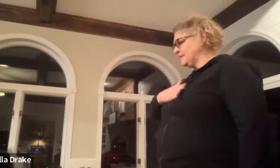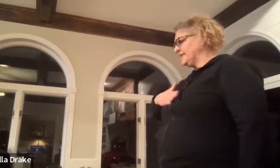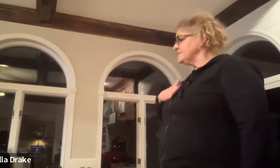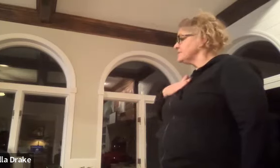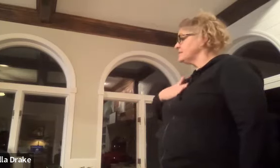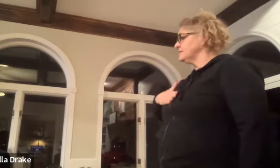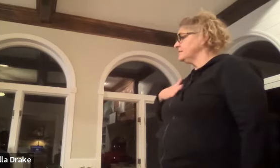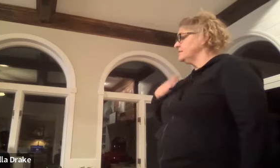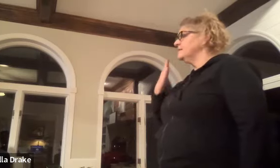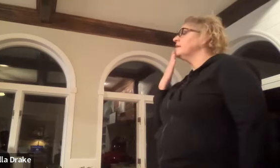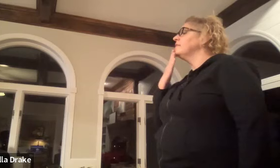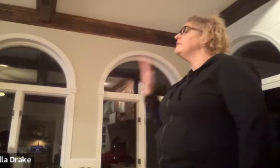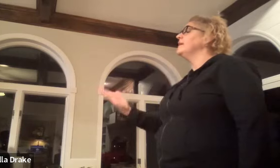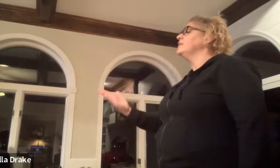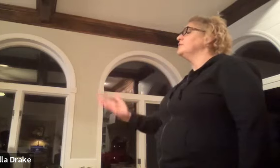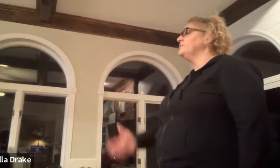please thank you